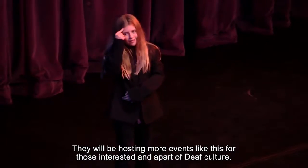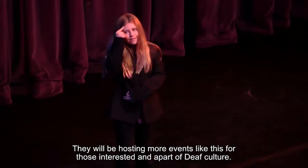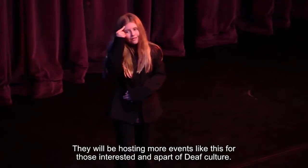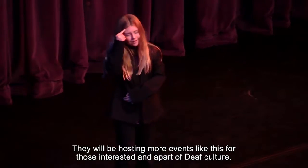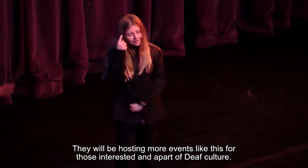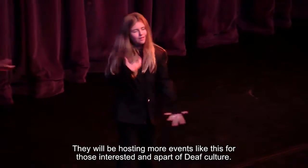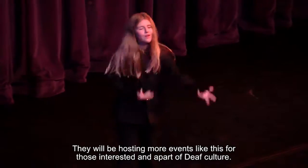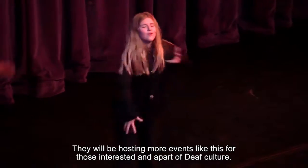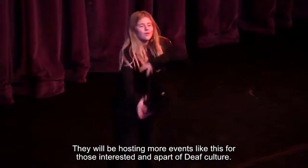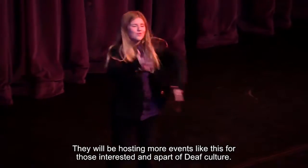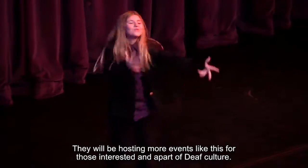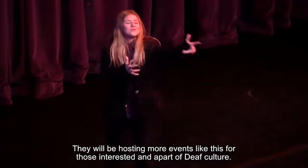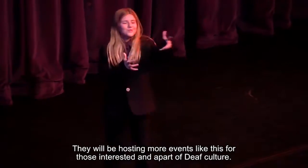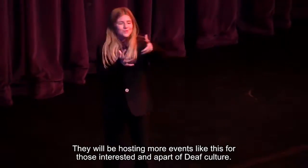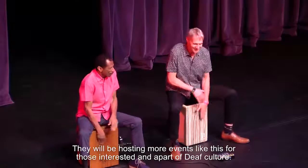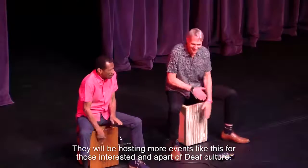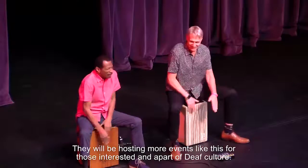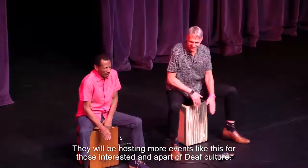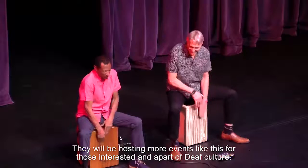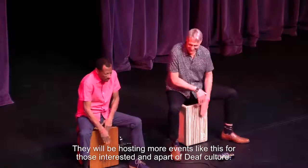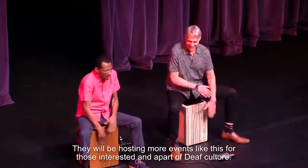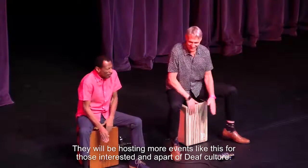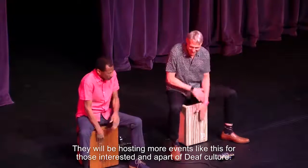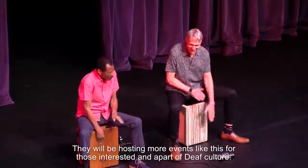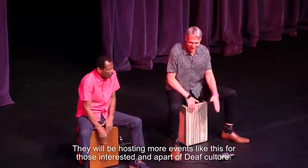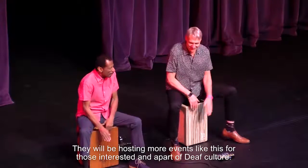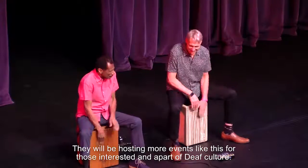hosting more events like this for those interested and a part of deaf culture.